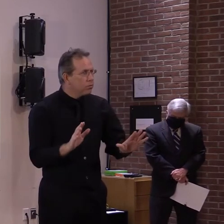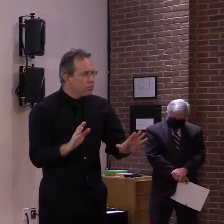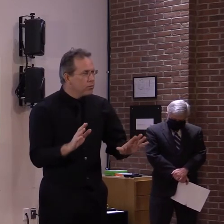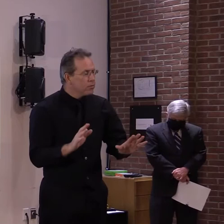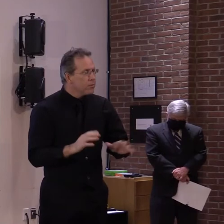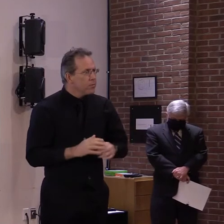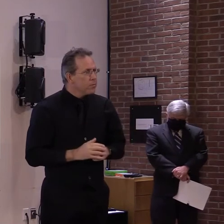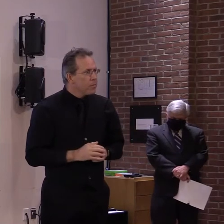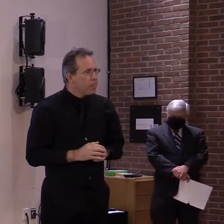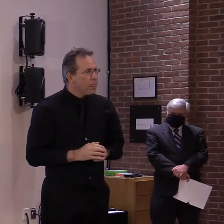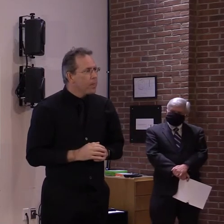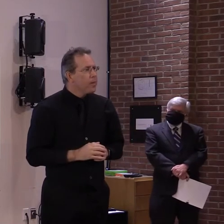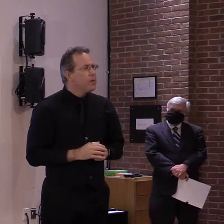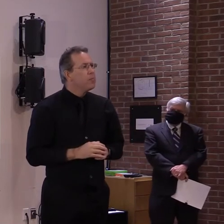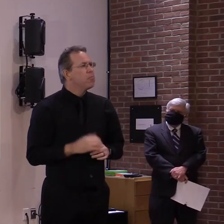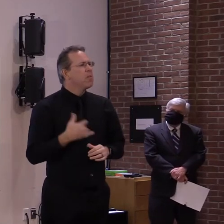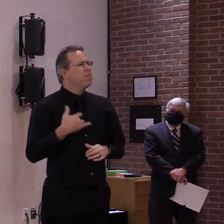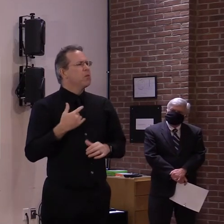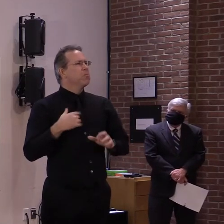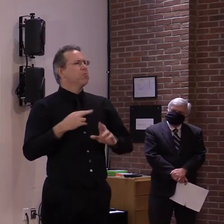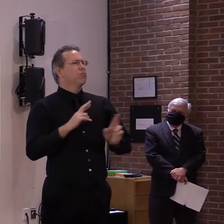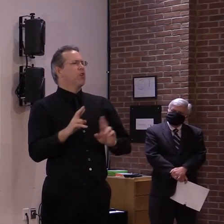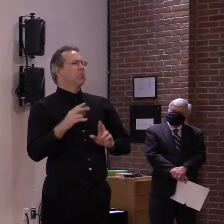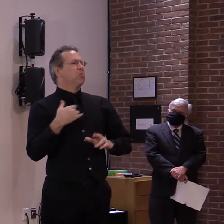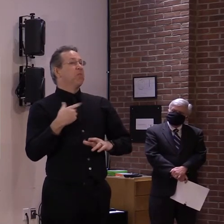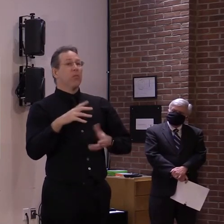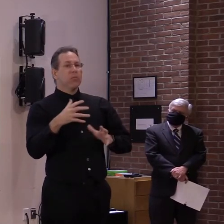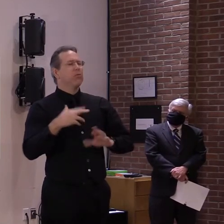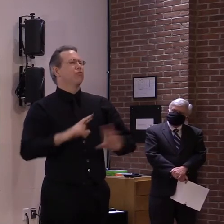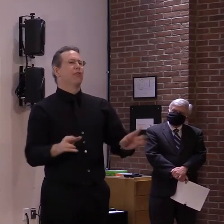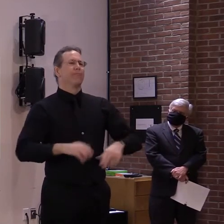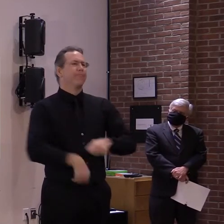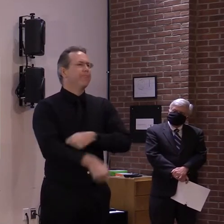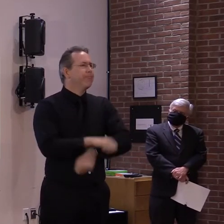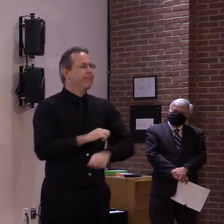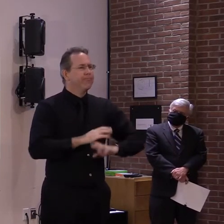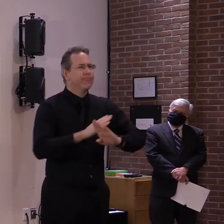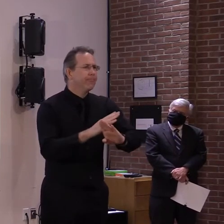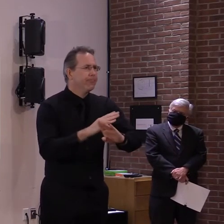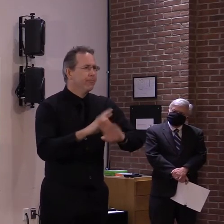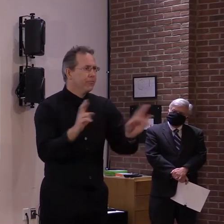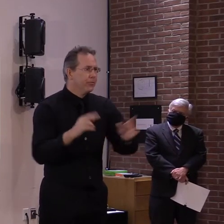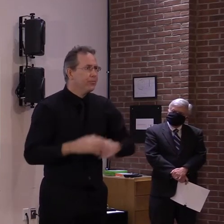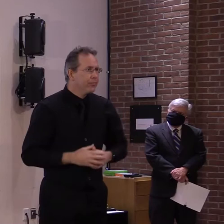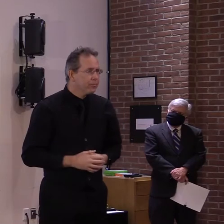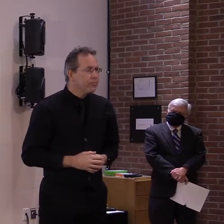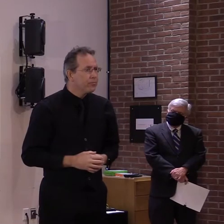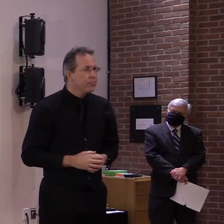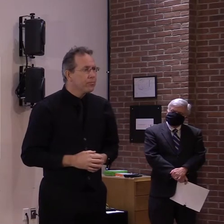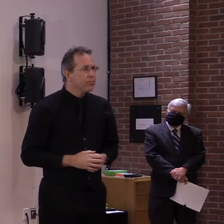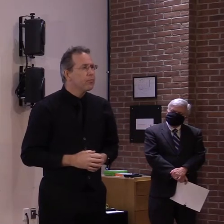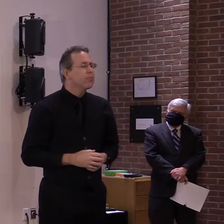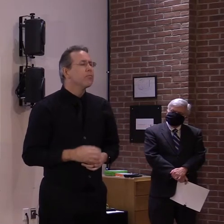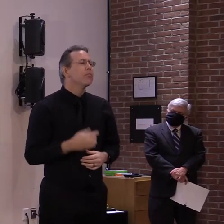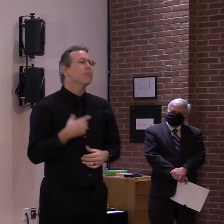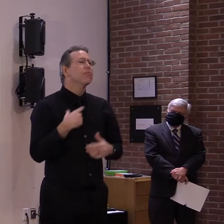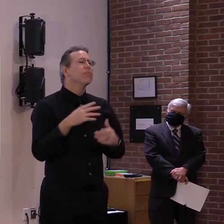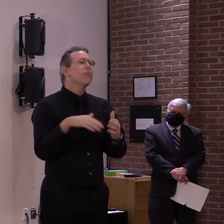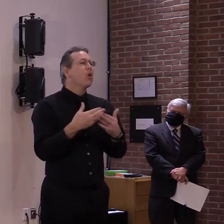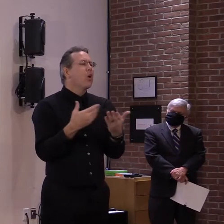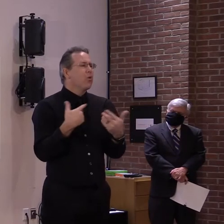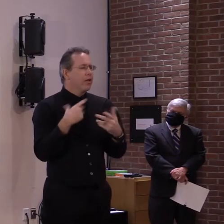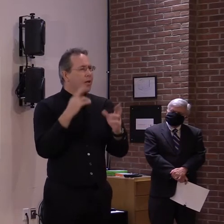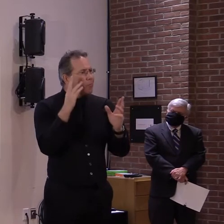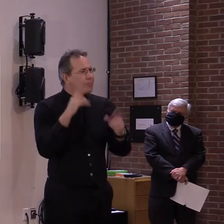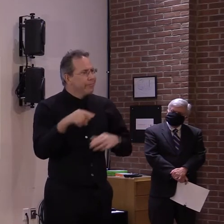about our preparedness. And hopefully, again, that we'll all do our part to make sure that we have a very